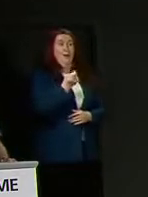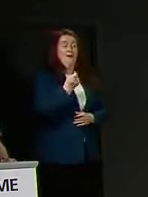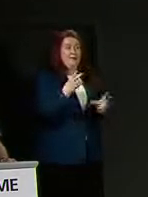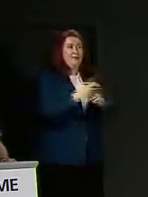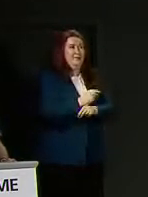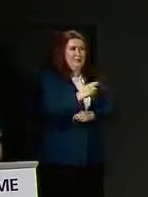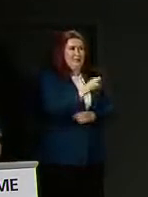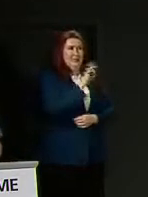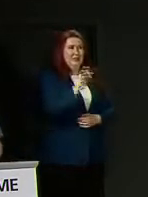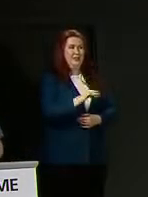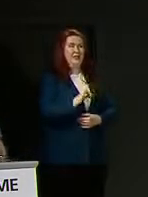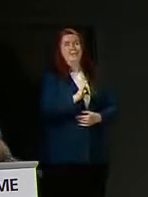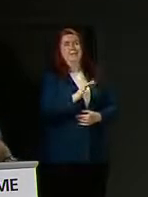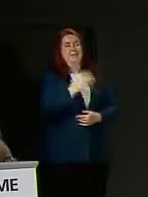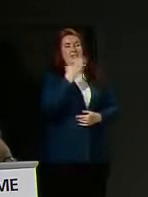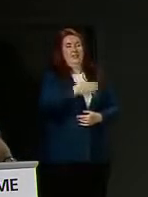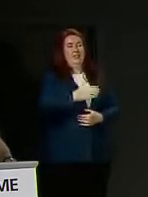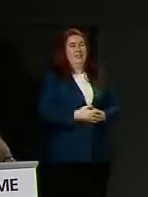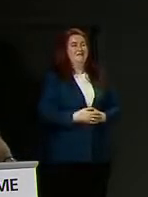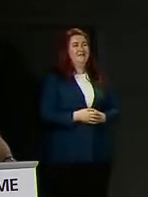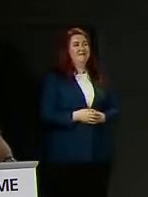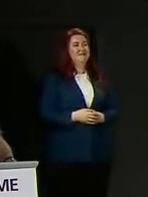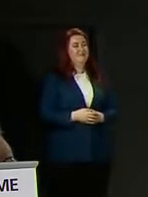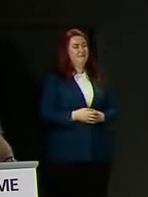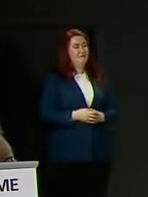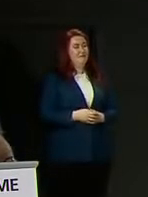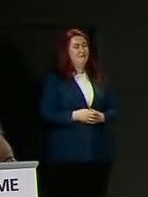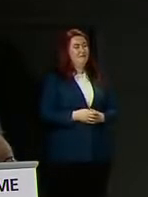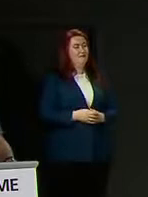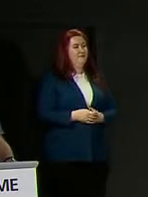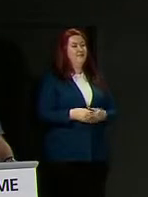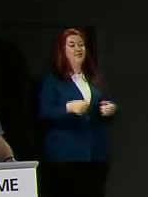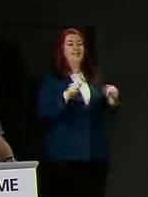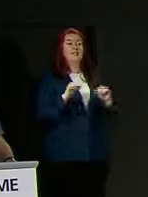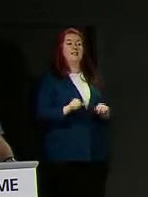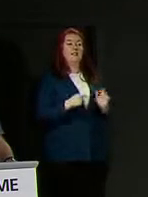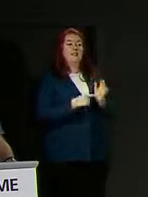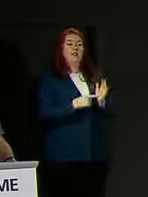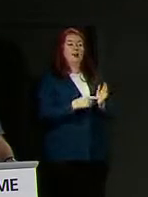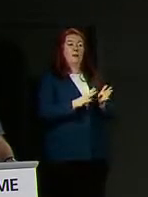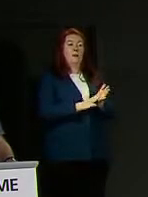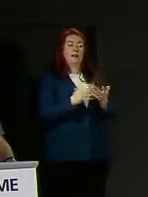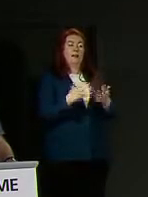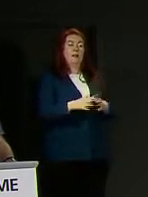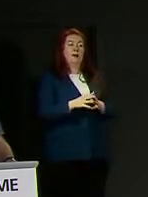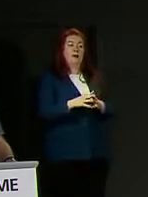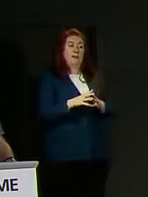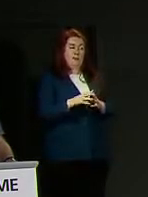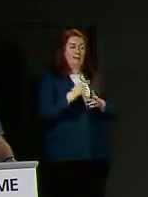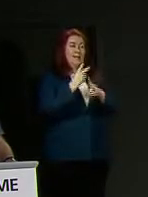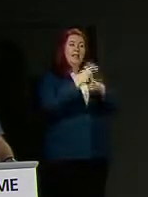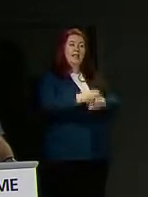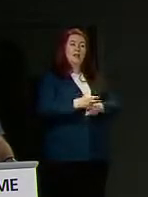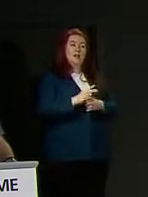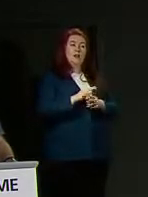how could I even have attempted such a thing next we do have Tom Magner from Carers World Radio